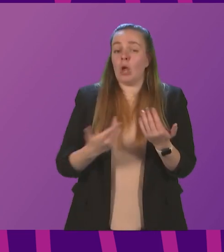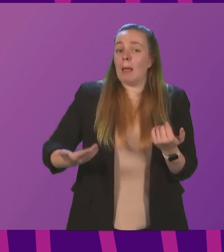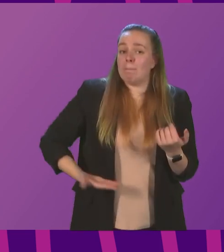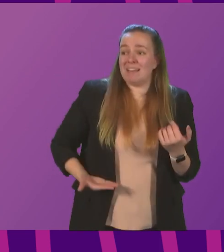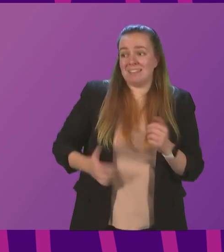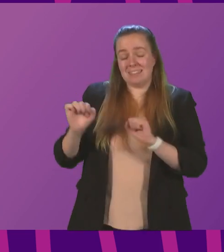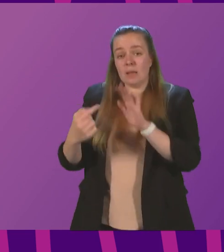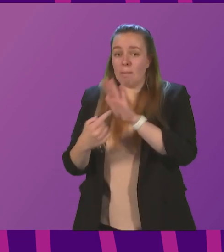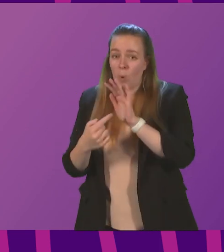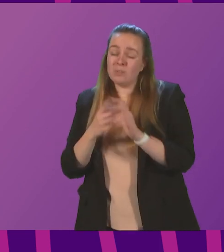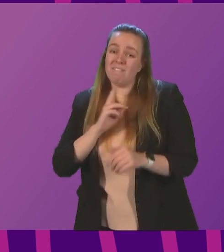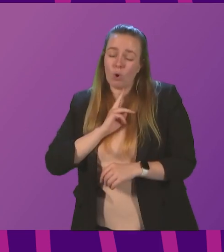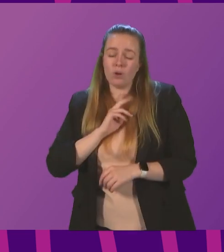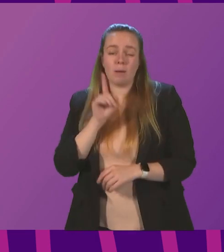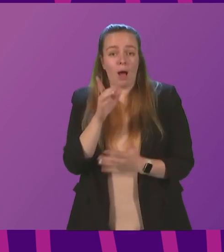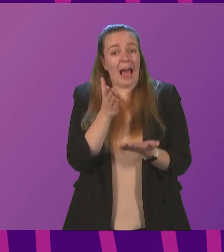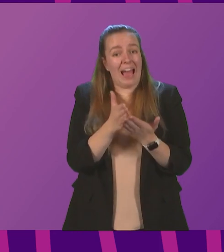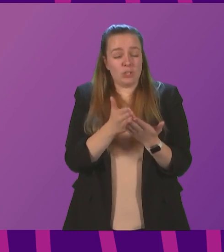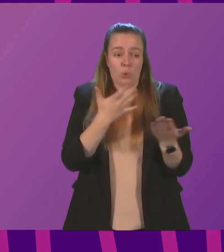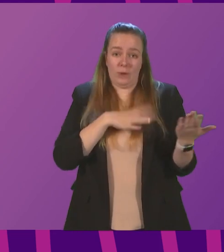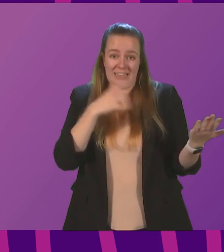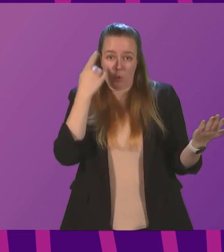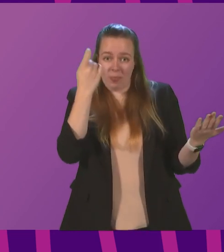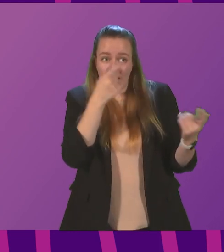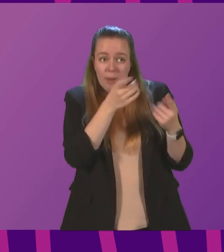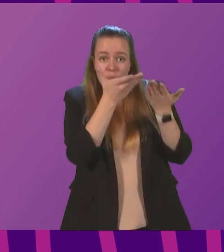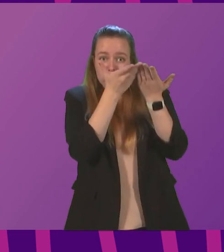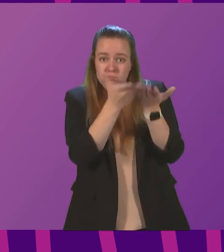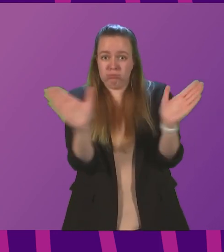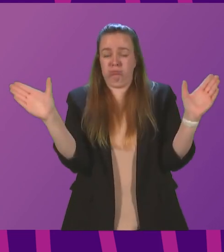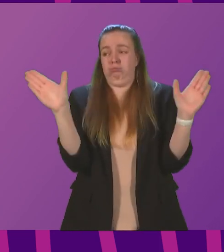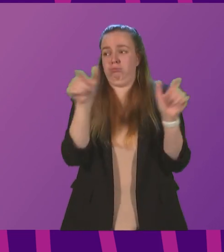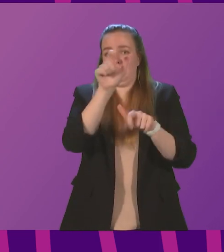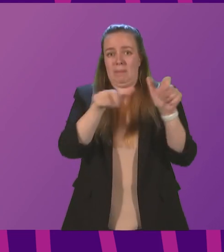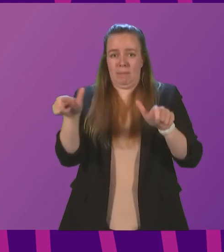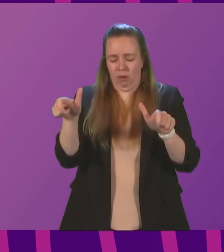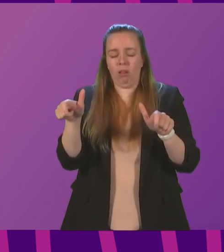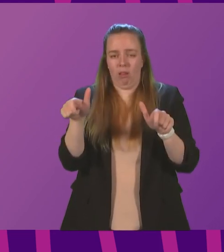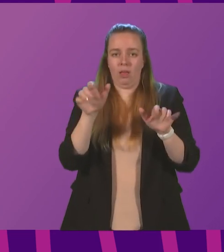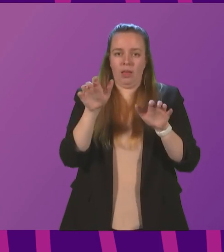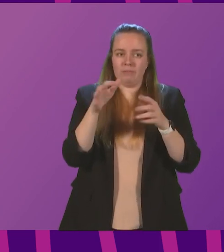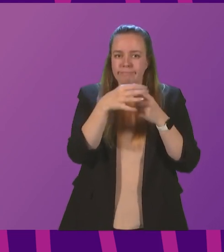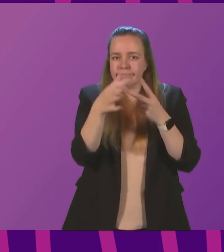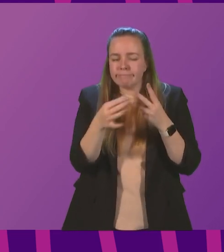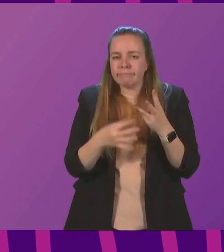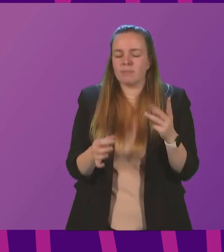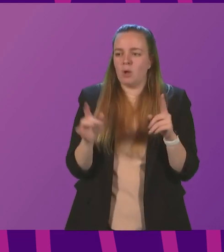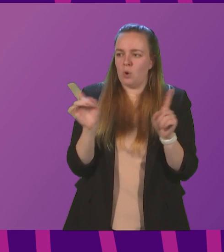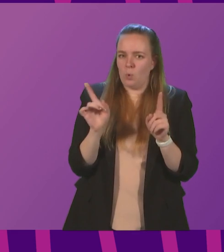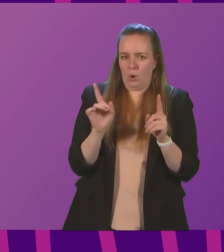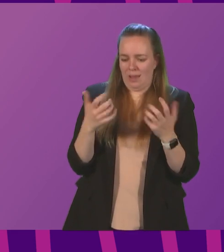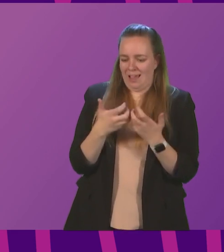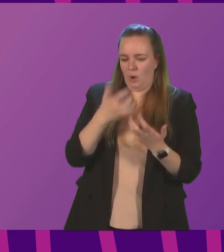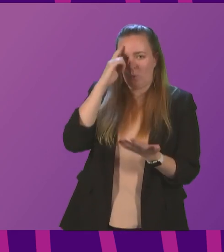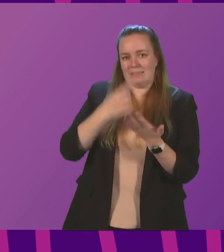an important voice in that, but actually we have to take account of the wide range of considerations and factors that lead to us